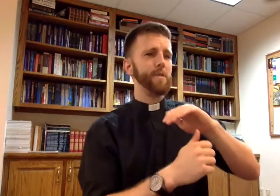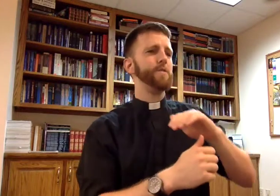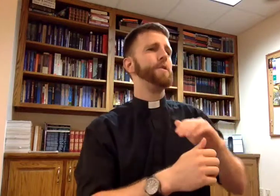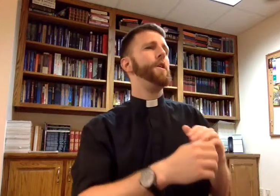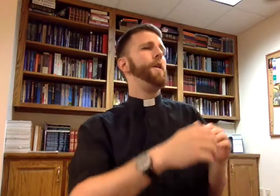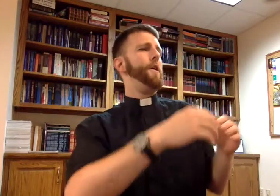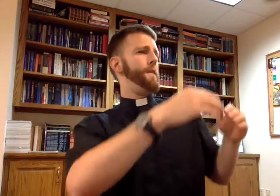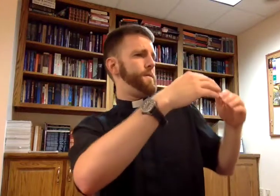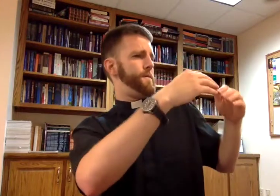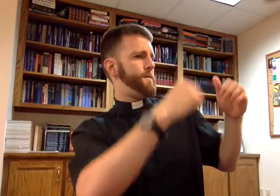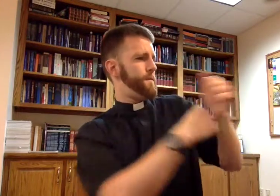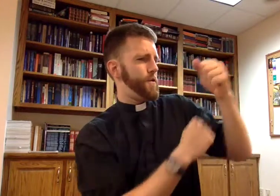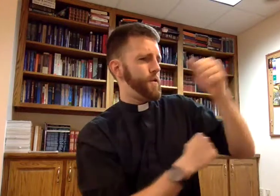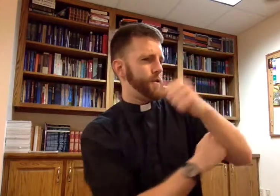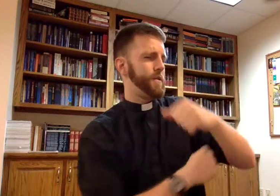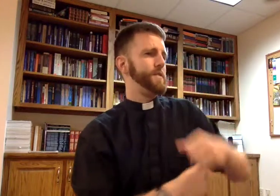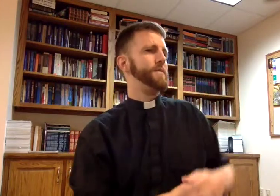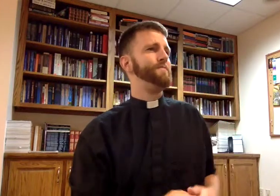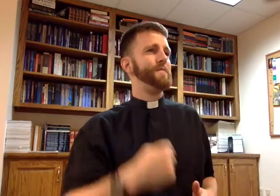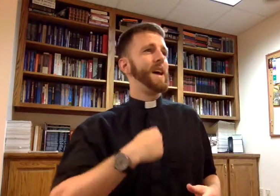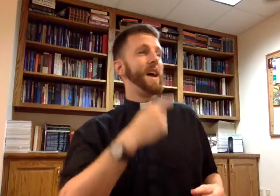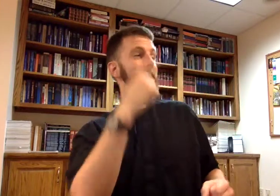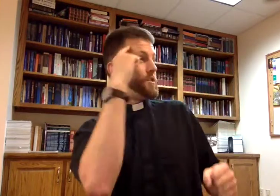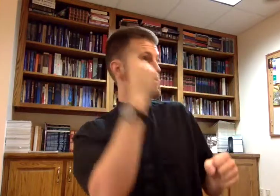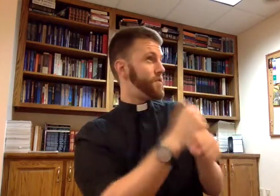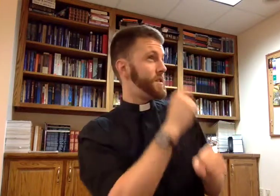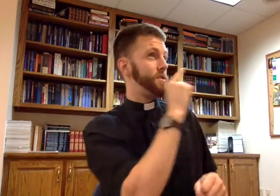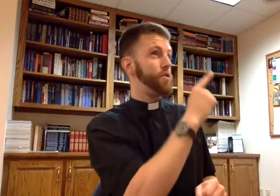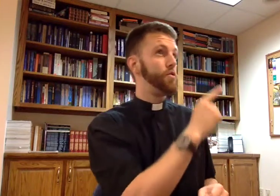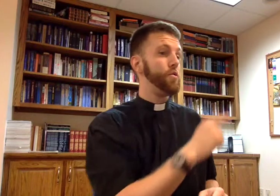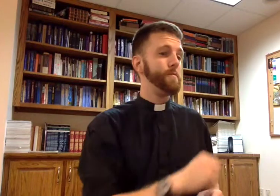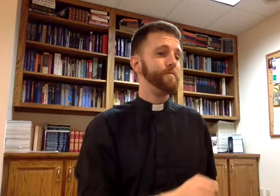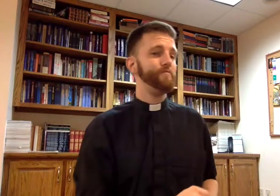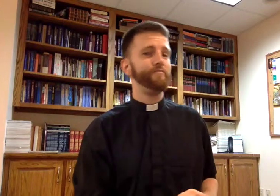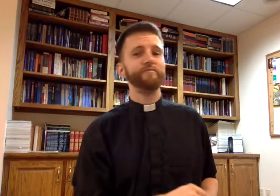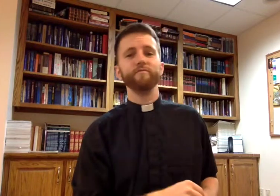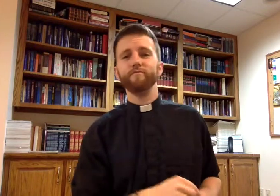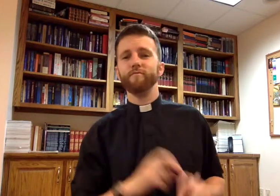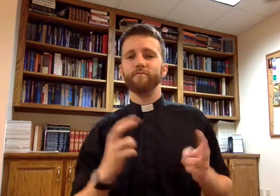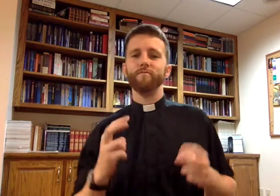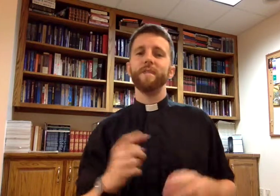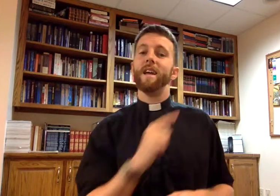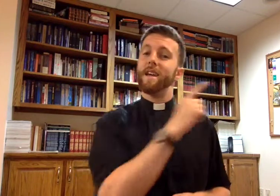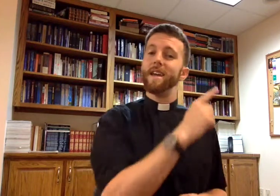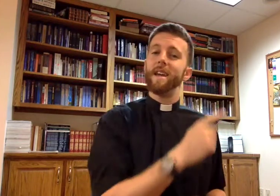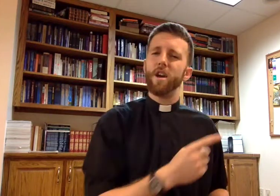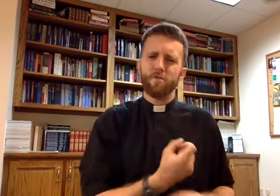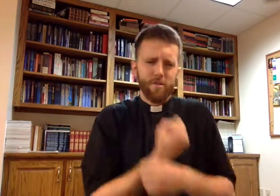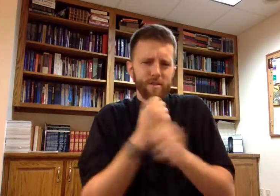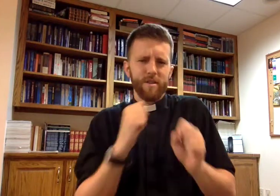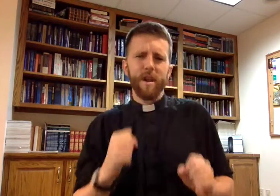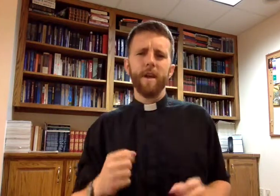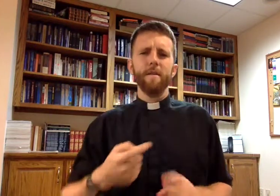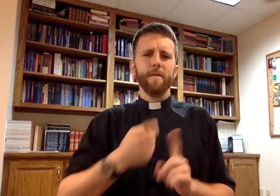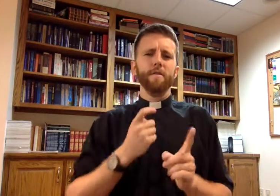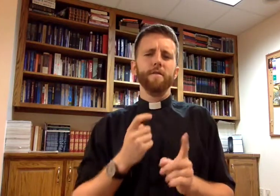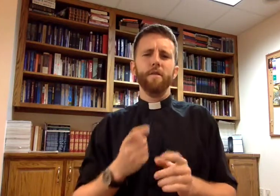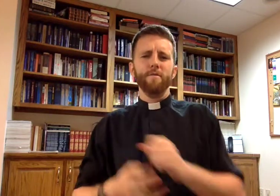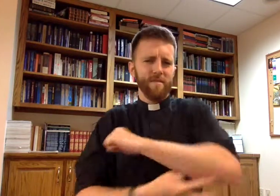will deliver you from the snare of the fowler and from the deadly pestilence. He will cover you with his penions,